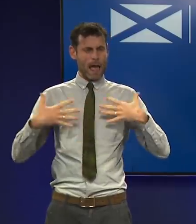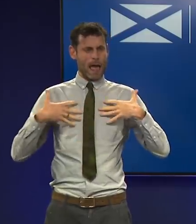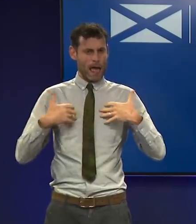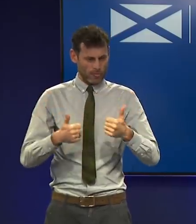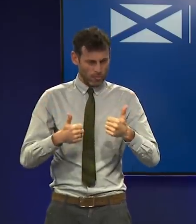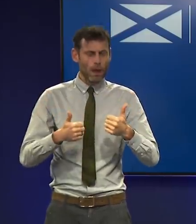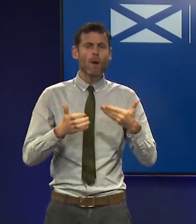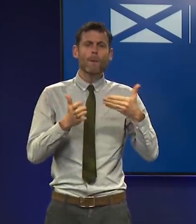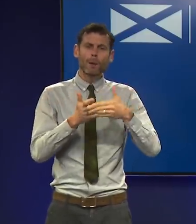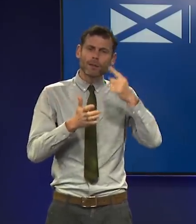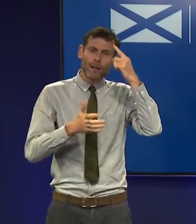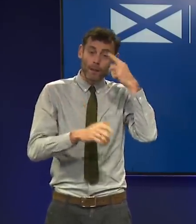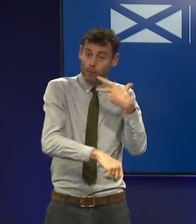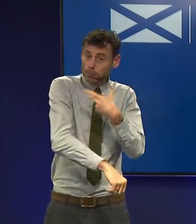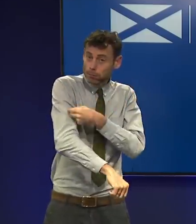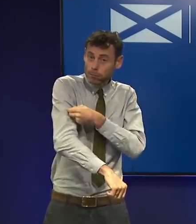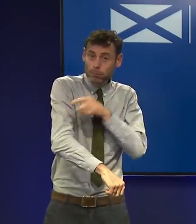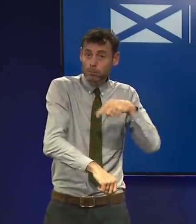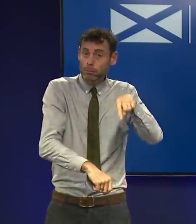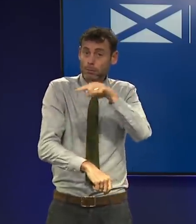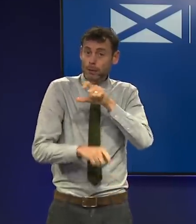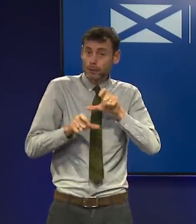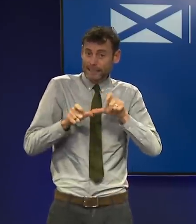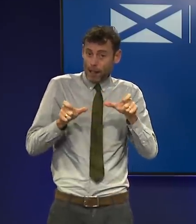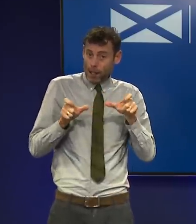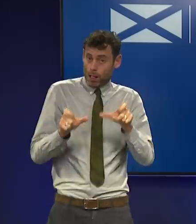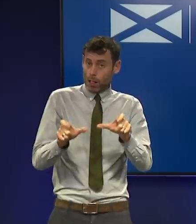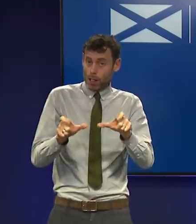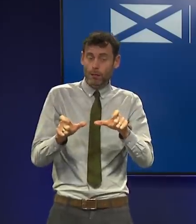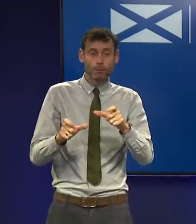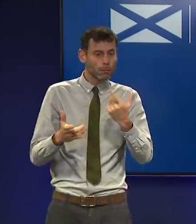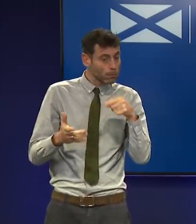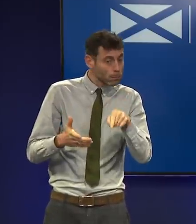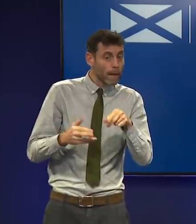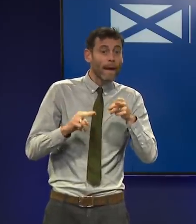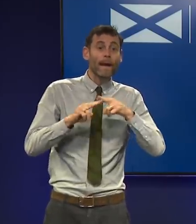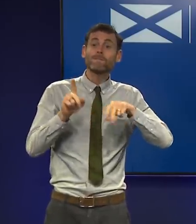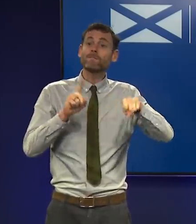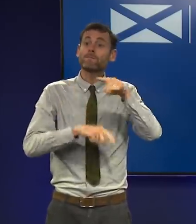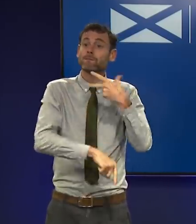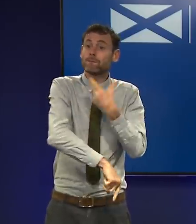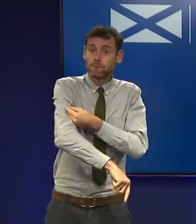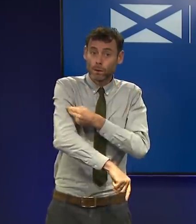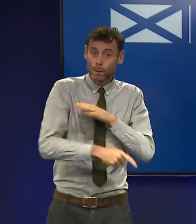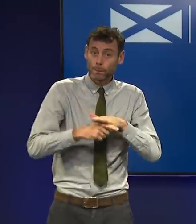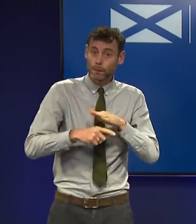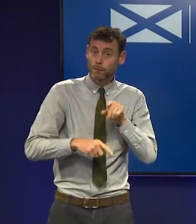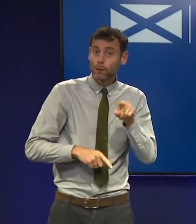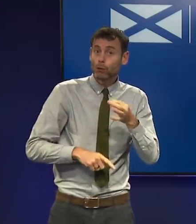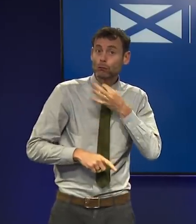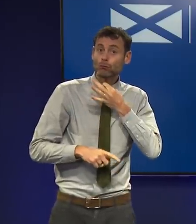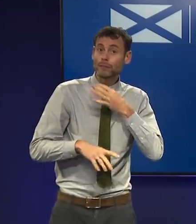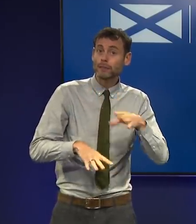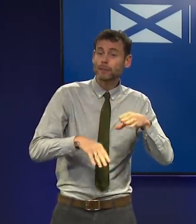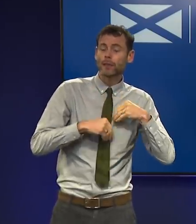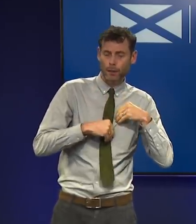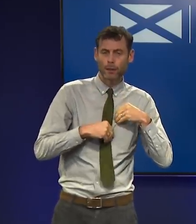of vaccines and the risk of reinfection. The WHO said yesterday that preliminary evidence suggests there might